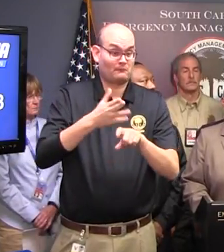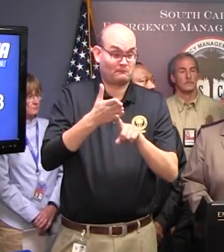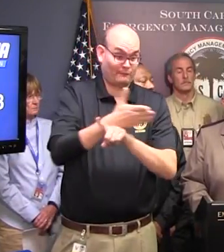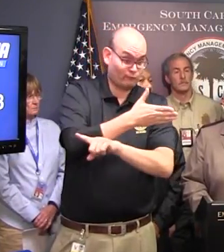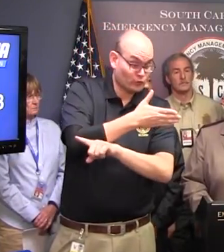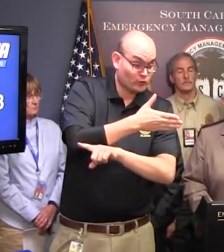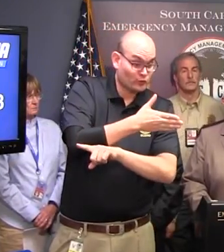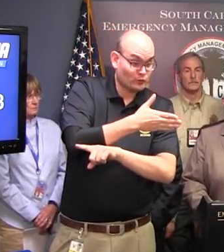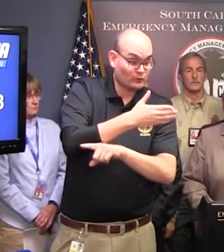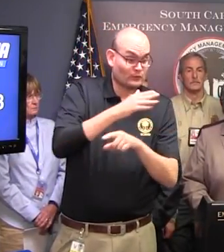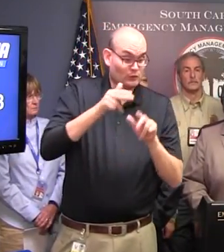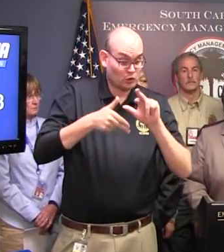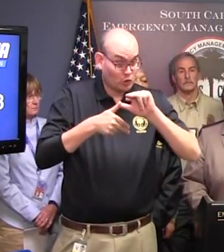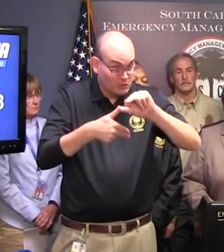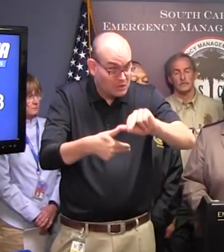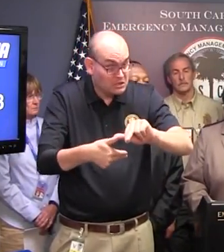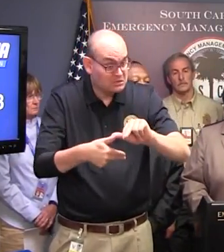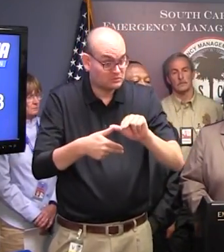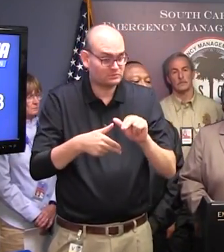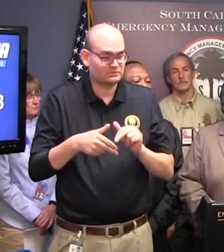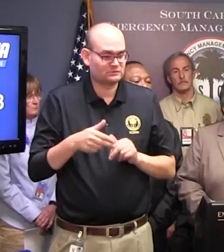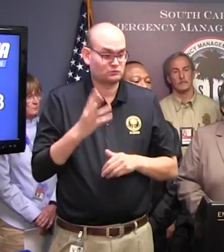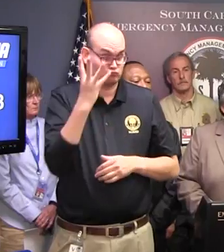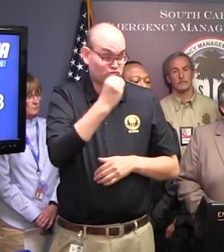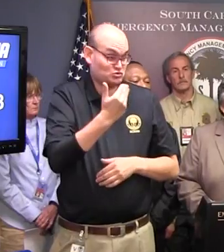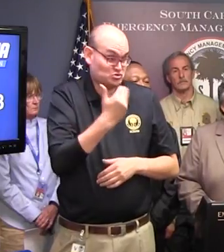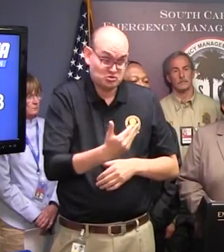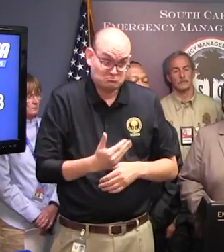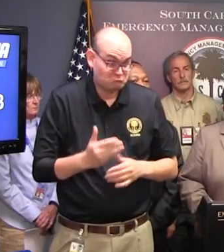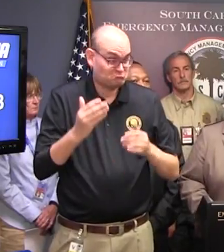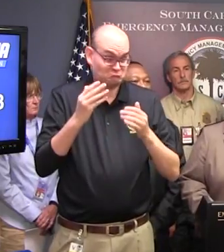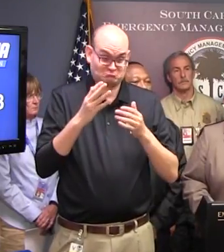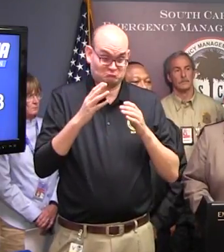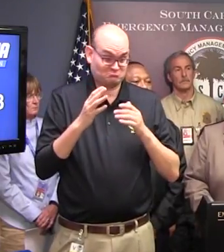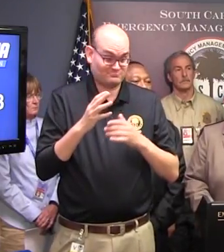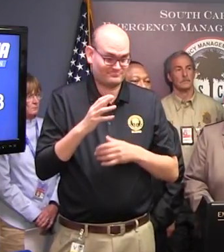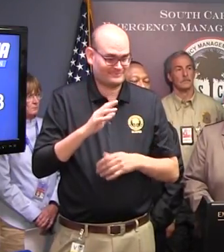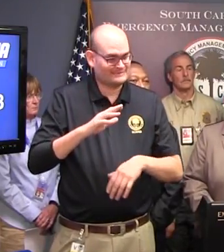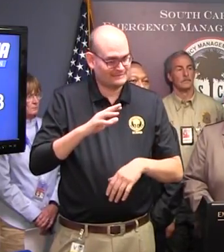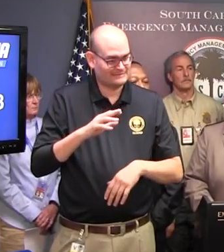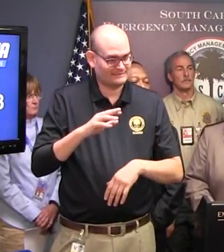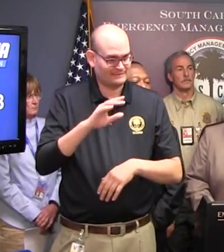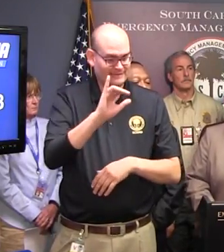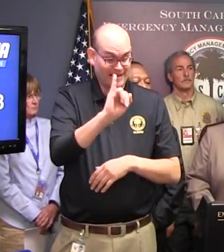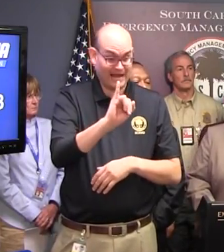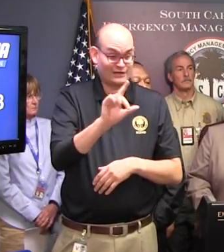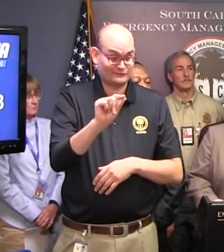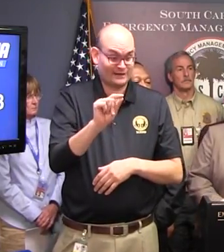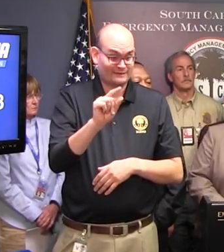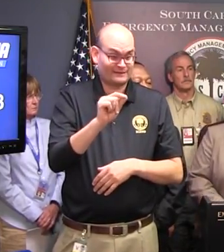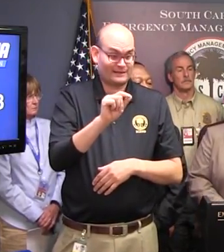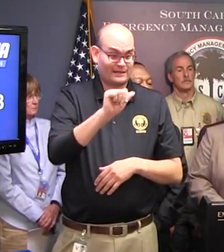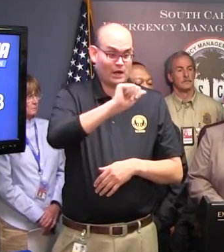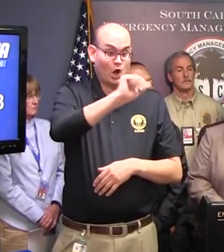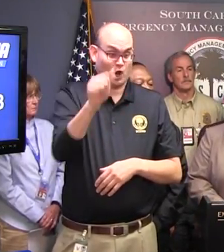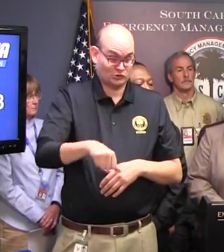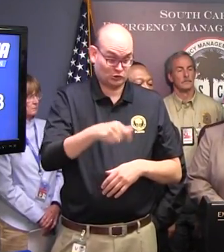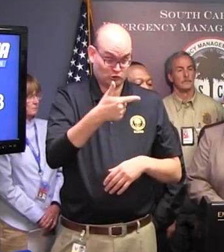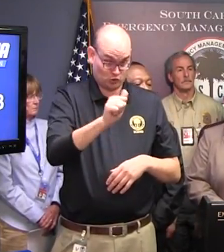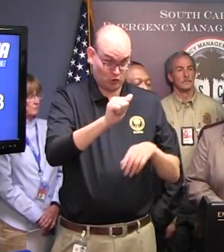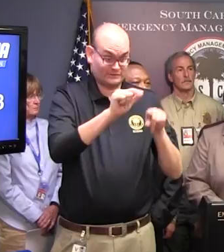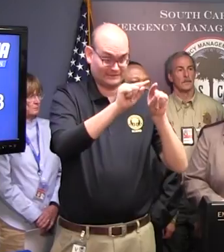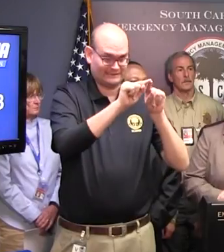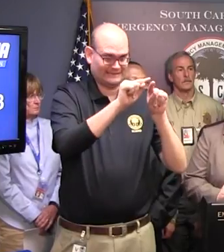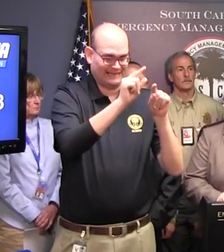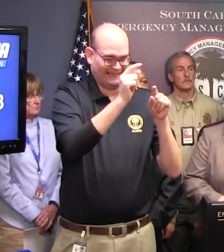than normal traffic volumes. The only exception to that is I-20 coming in from the Augusta area. We are seeing some elevated numbers on I